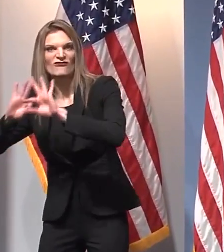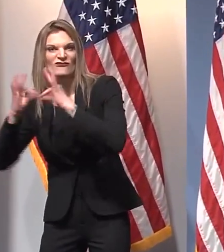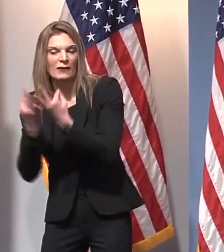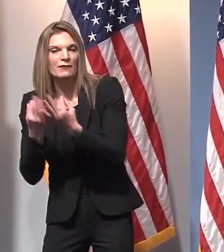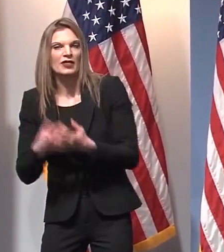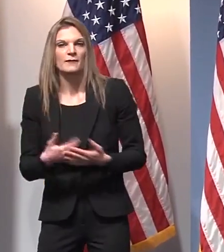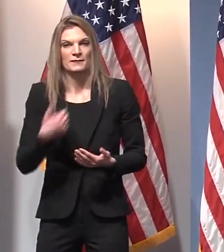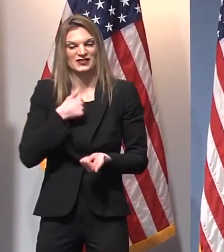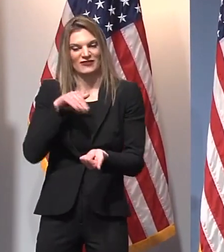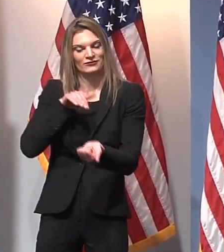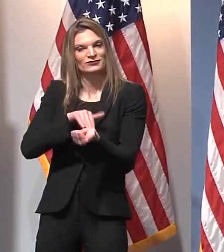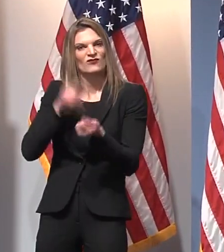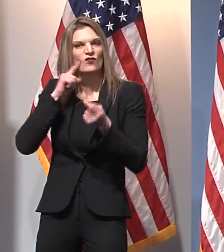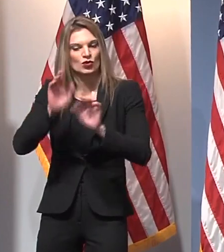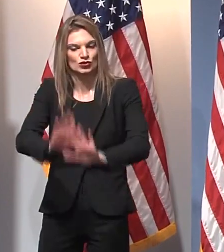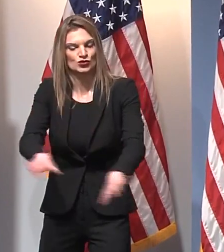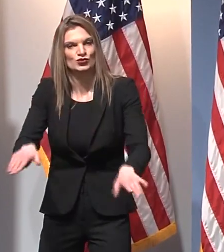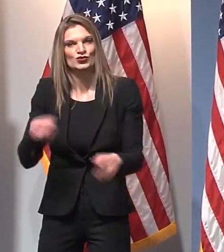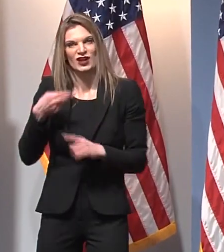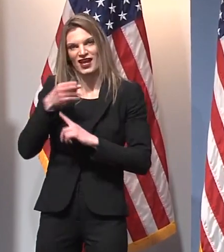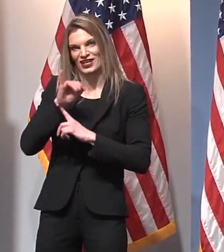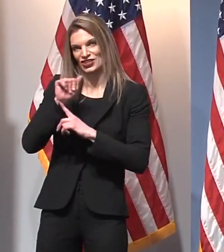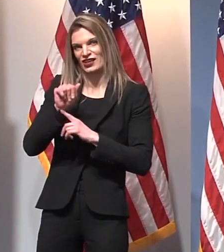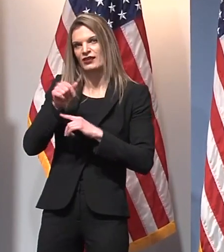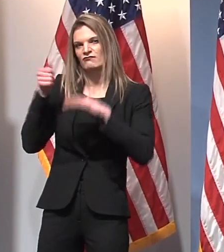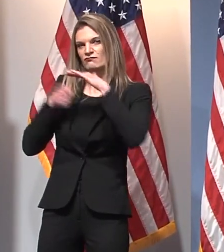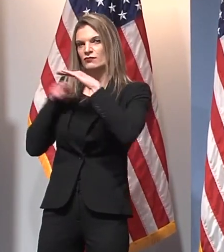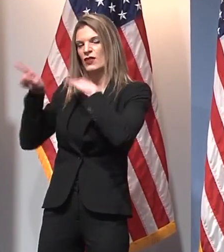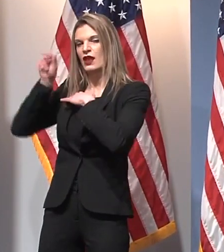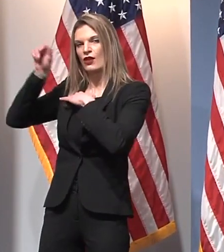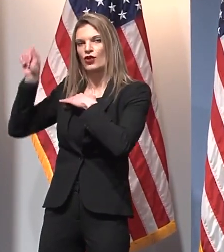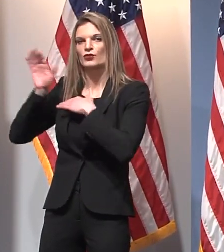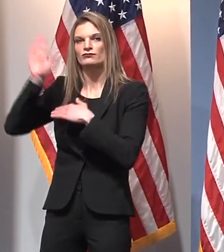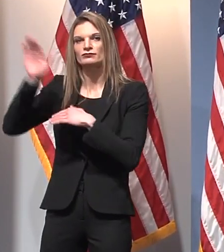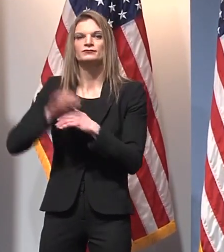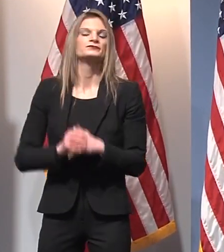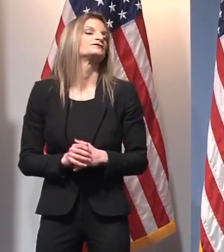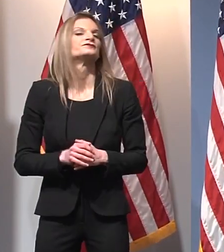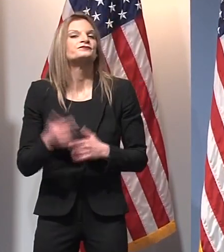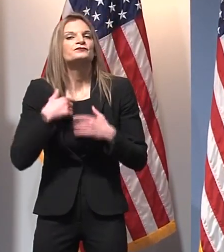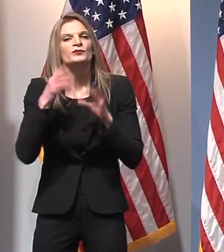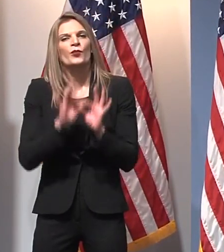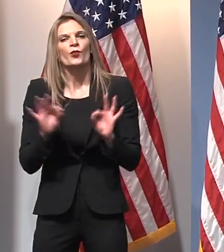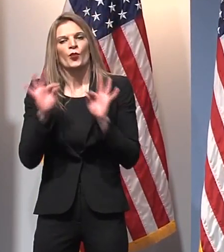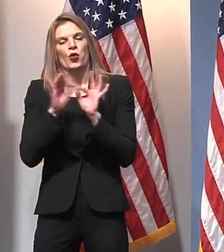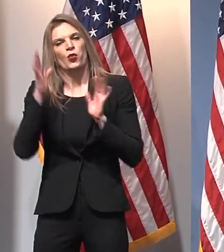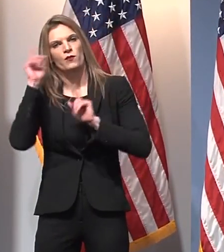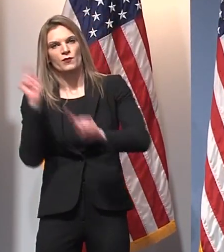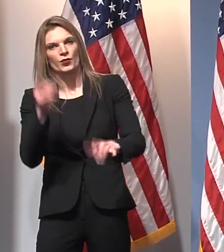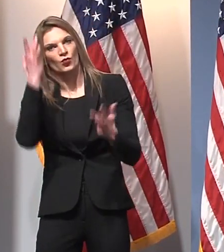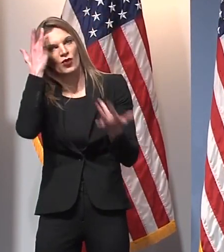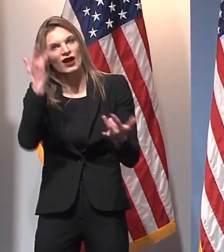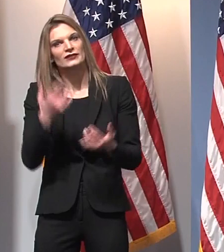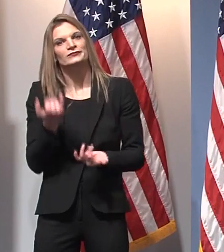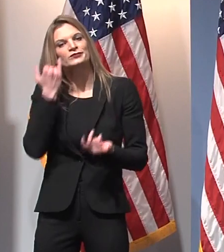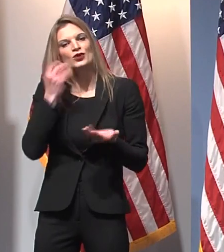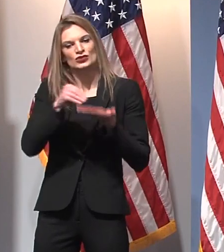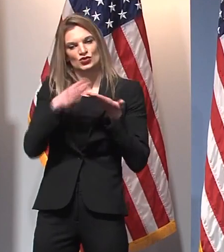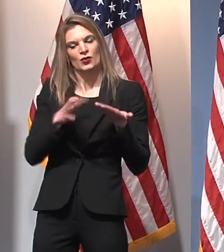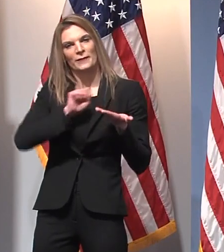Karthi Kahn, and I'm a pediatrician with IHA in Ann Arbor. And I'm here today to speak on the importance of providing an in-person learning option for children.